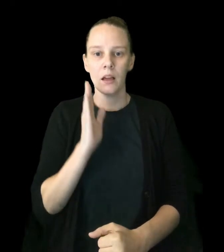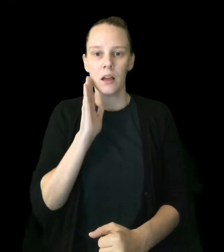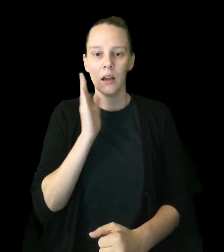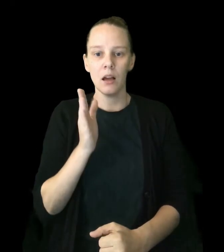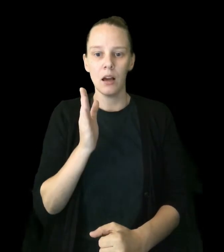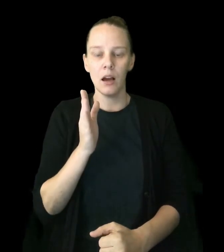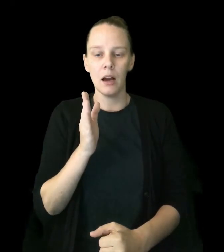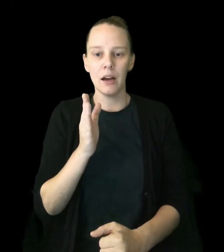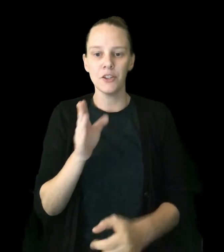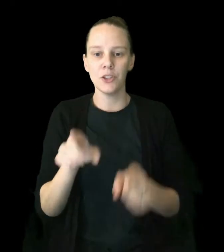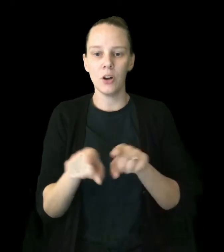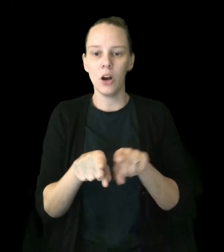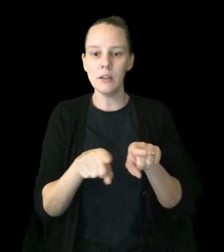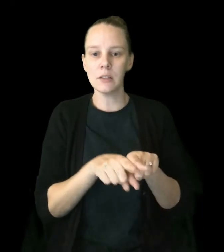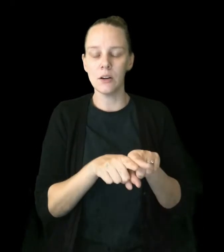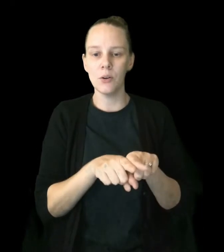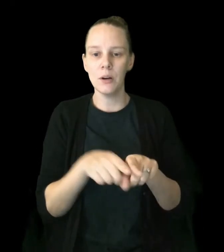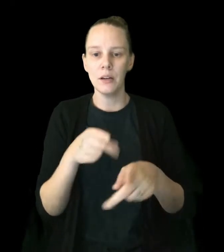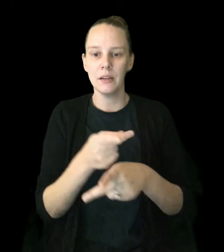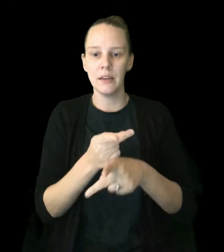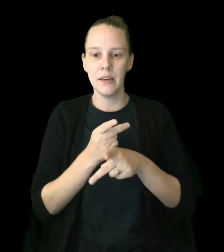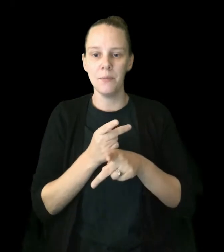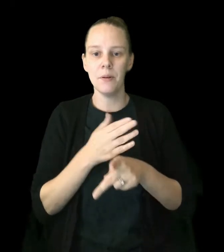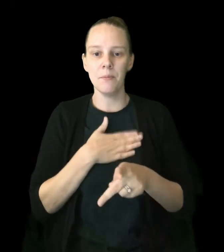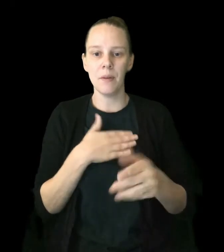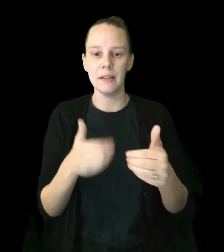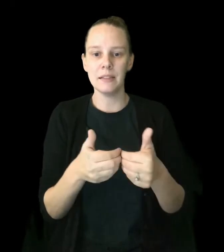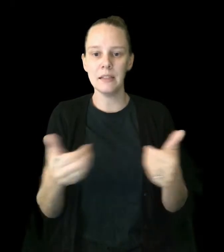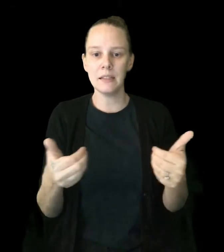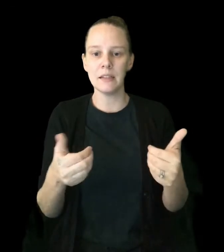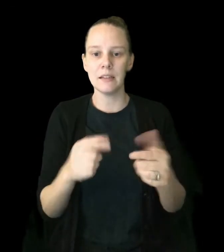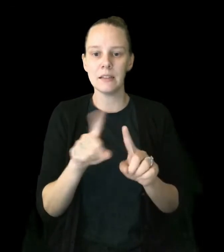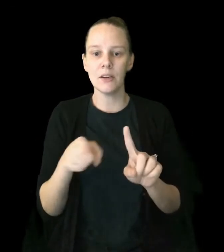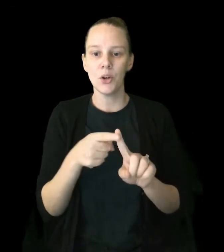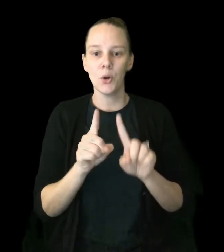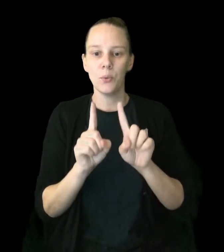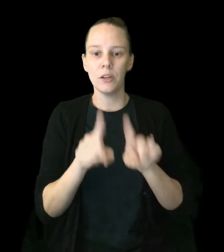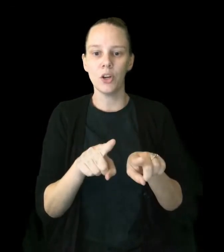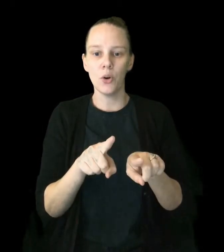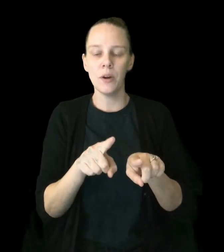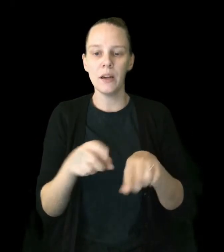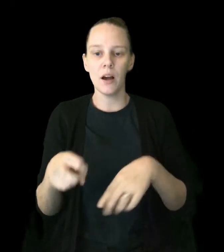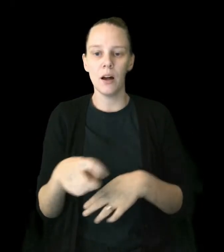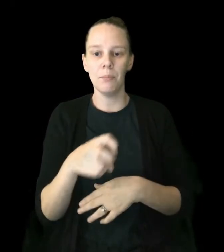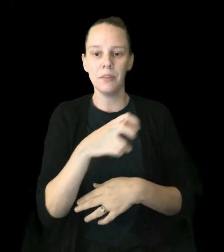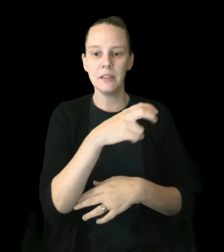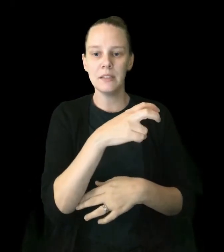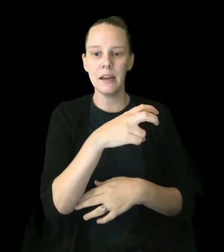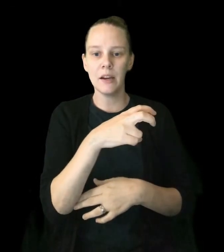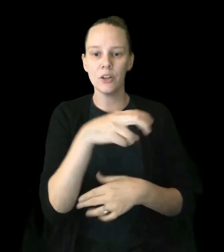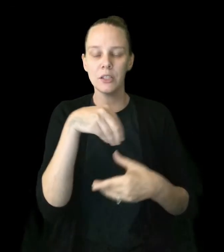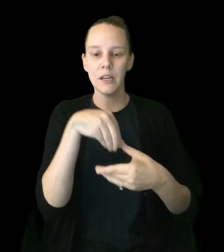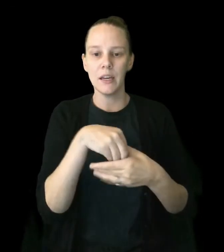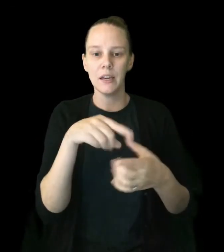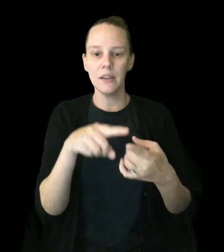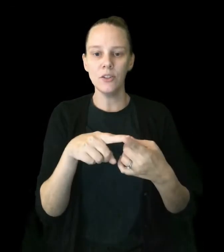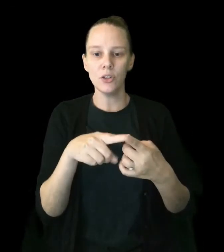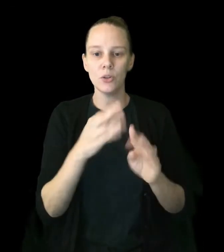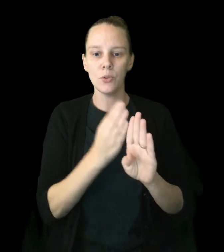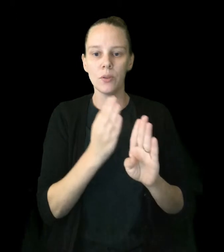I should also keep my distance when going up the stairs into the